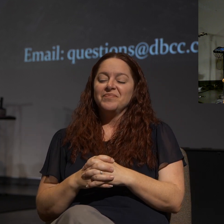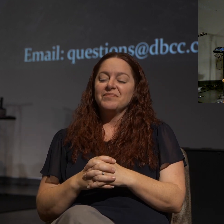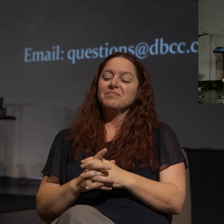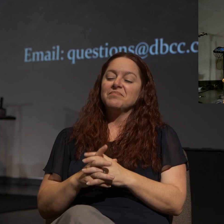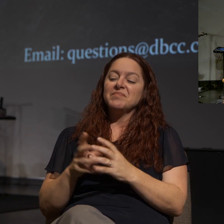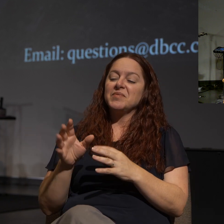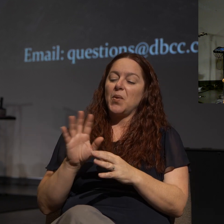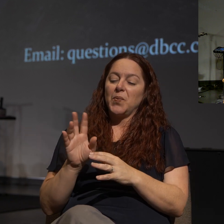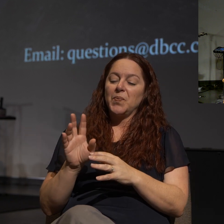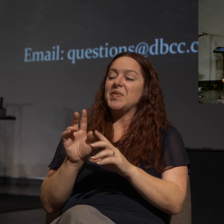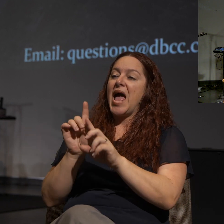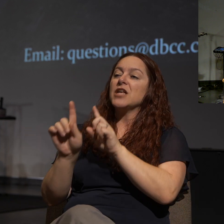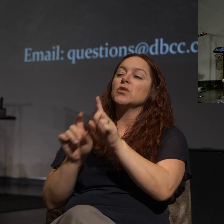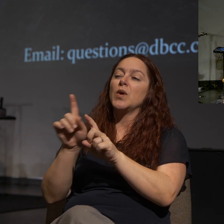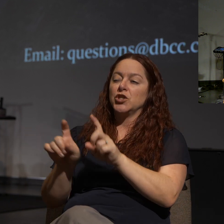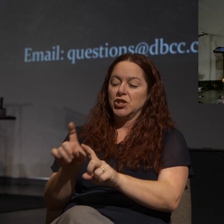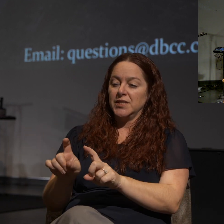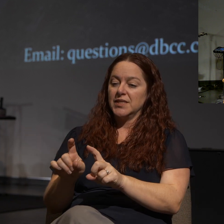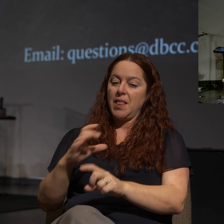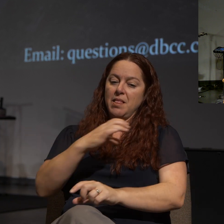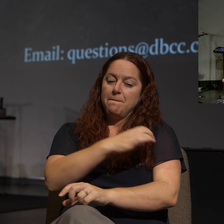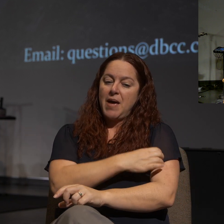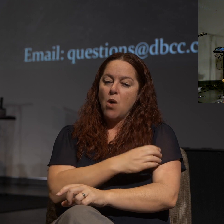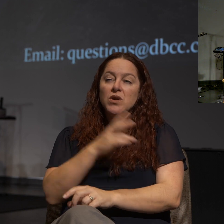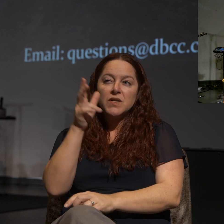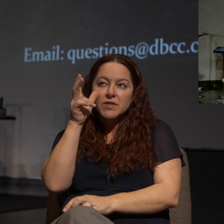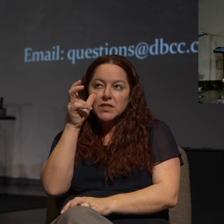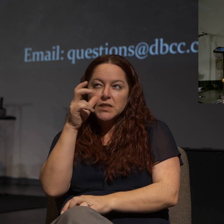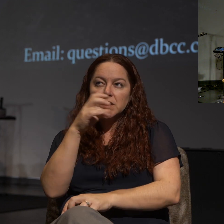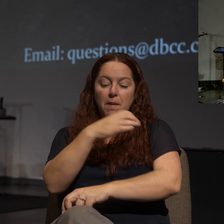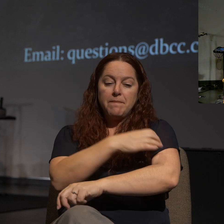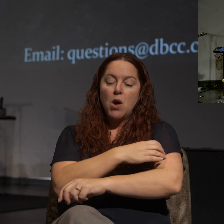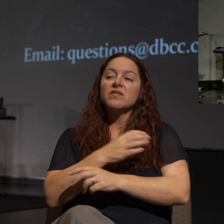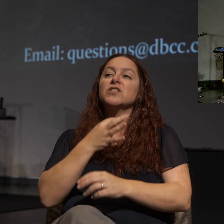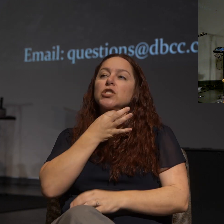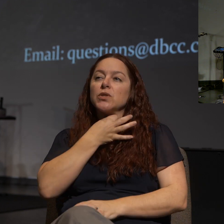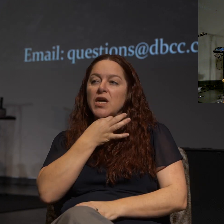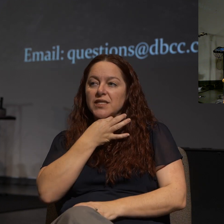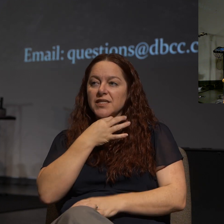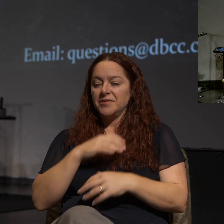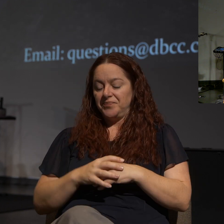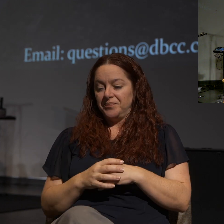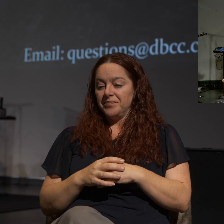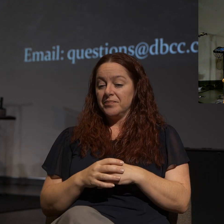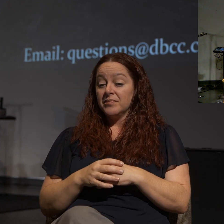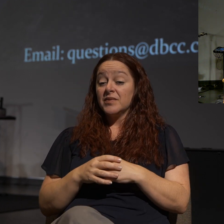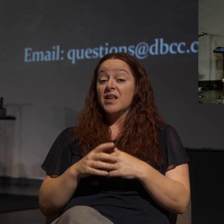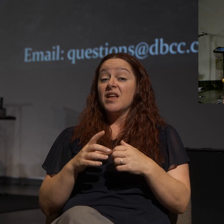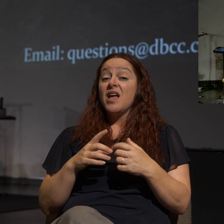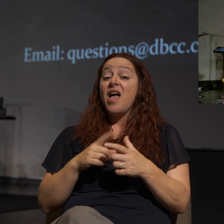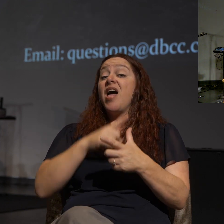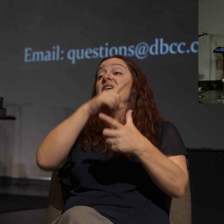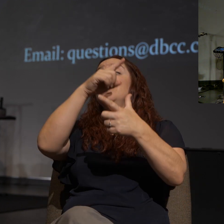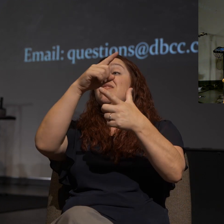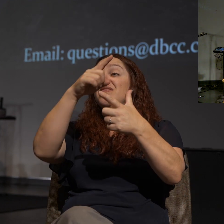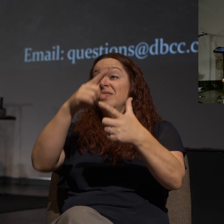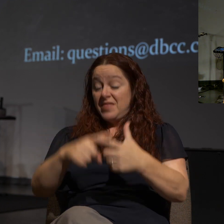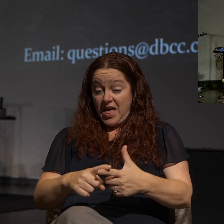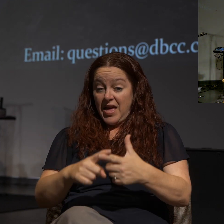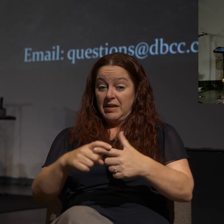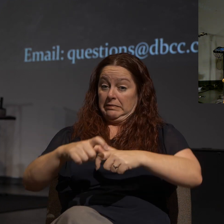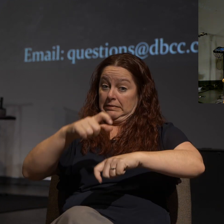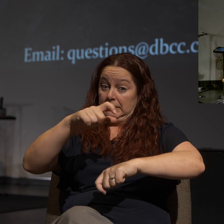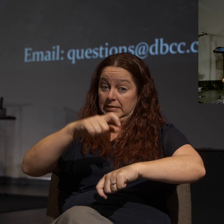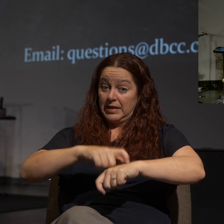questions. The power of listening, the power of curiosity. And then finally, when it's time to communicate what we believe, when it's time to communicate our convictions,